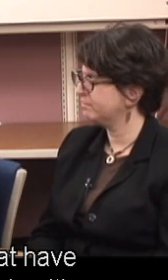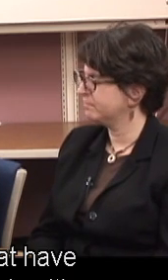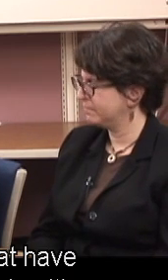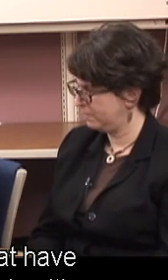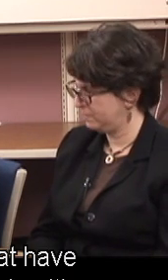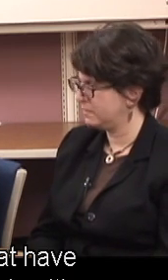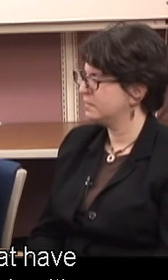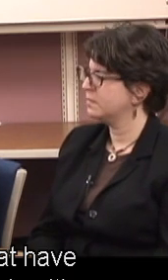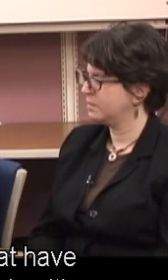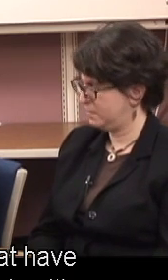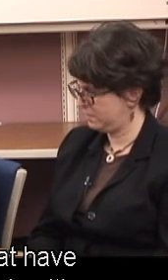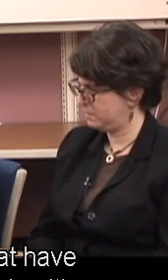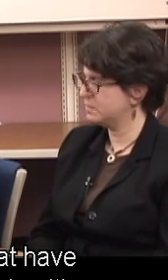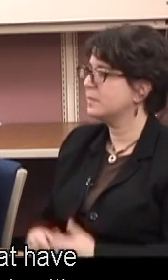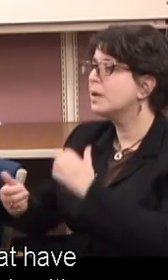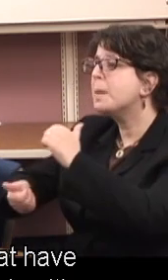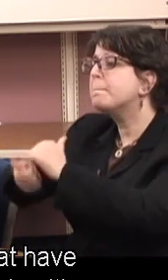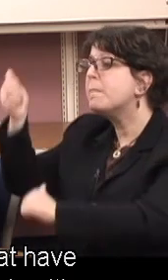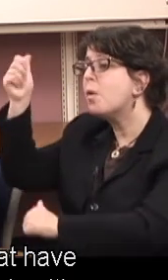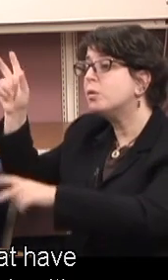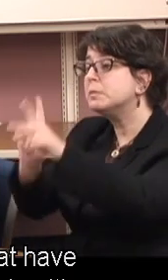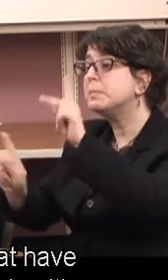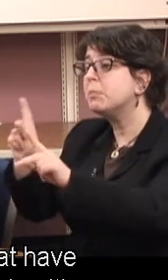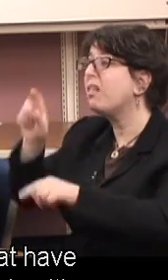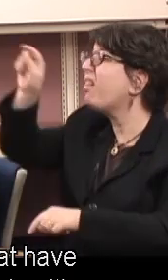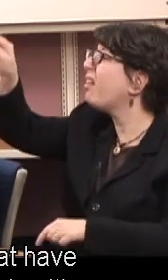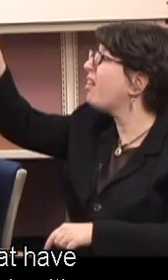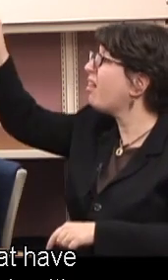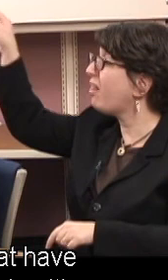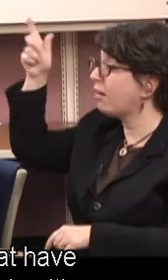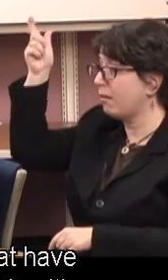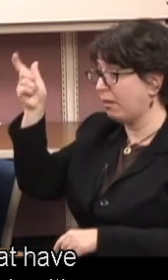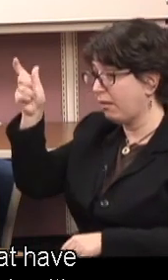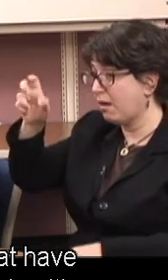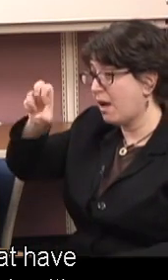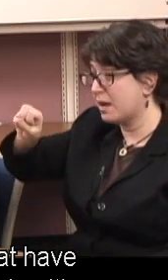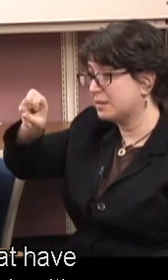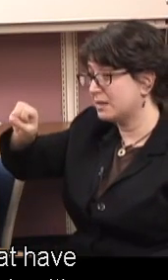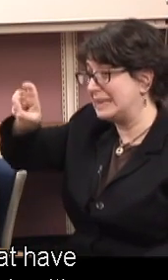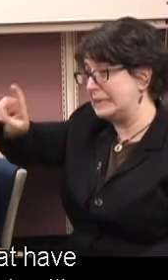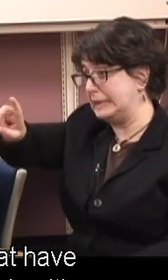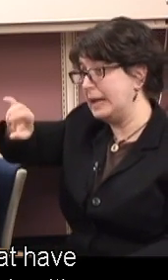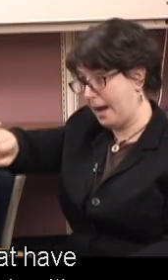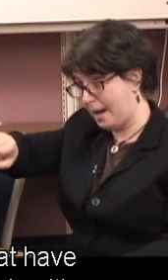also have Medicare, which is a health insurance.